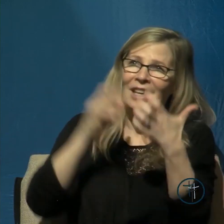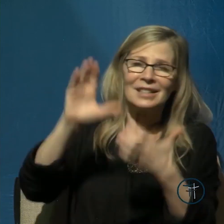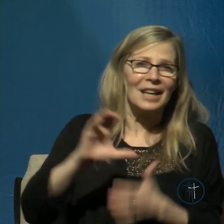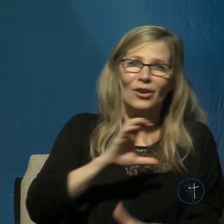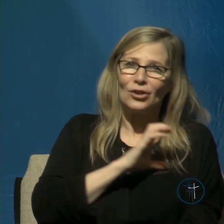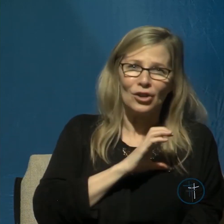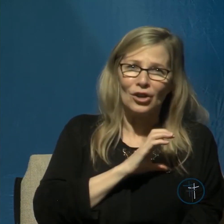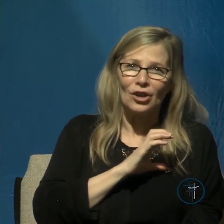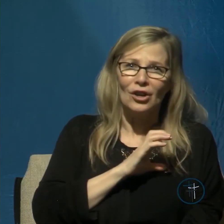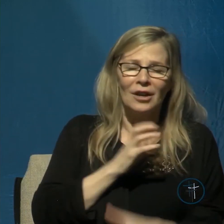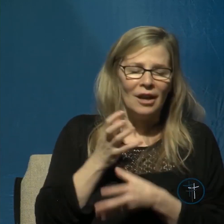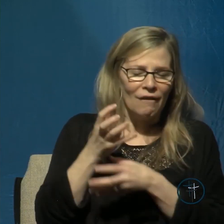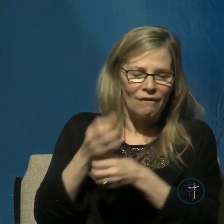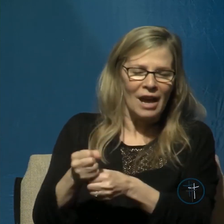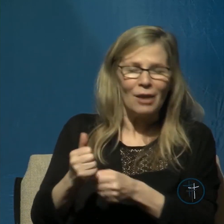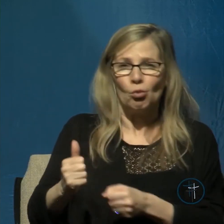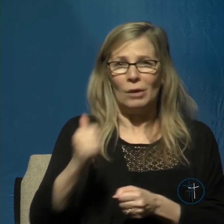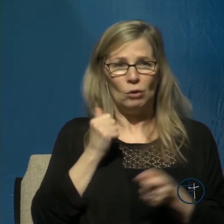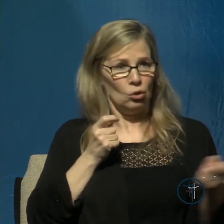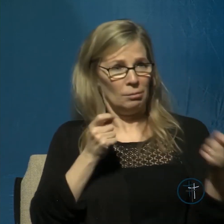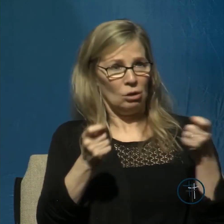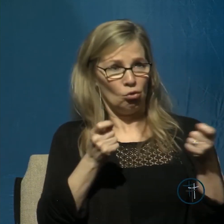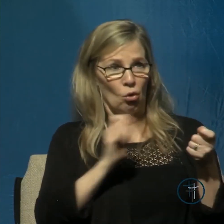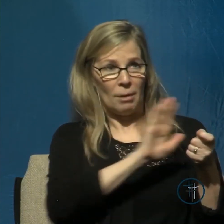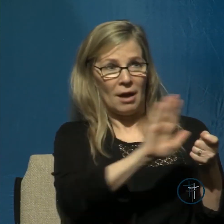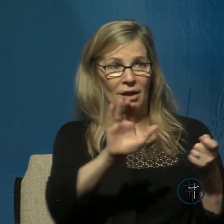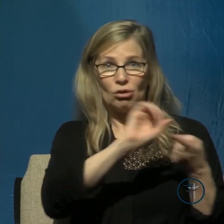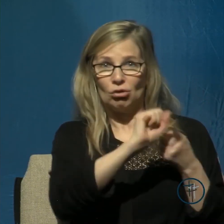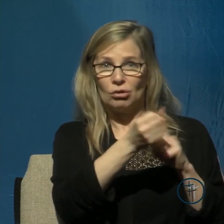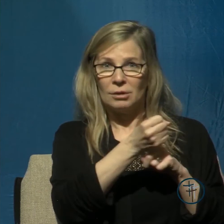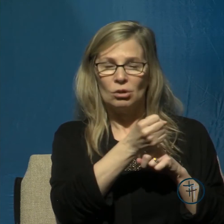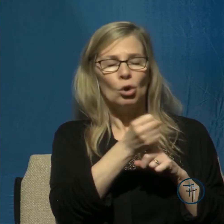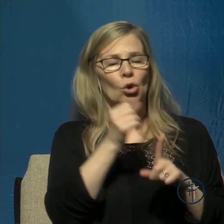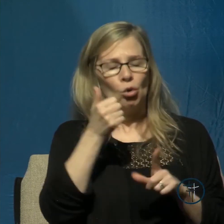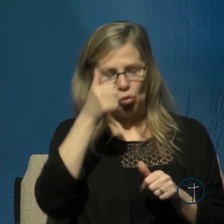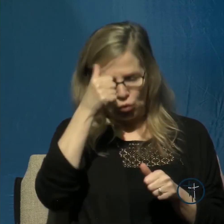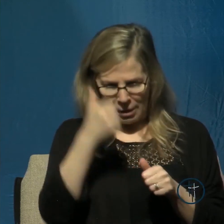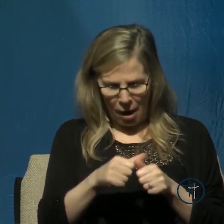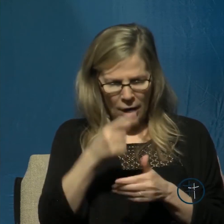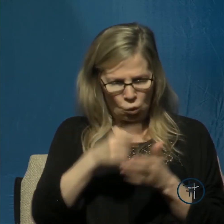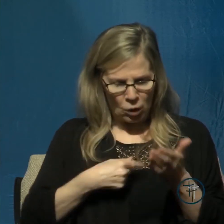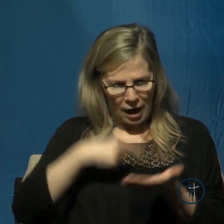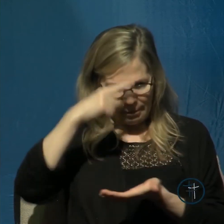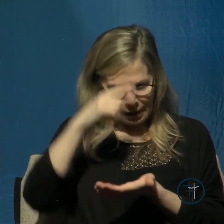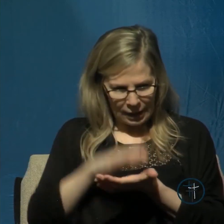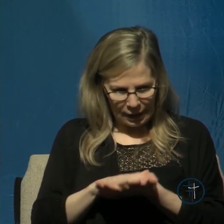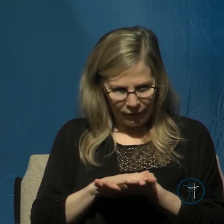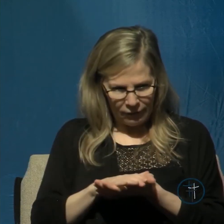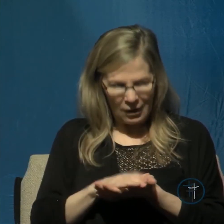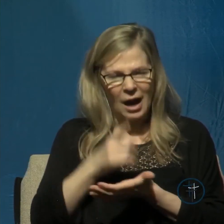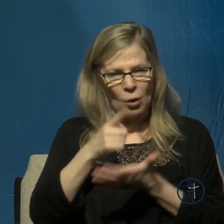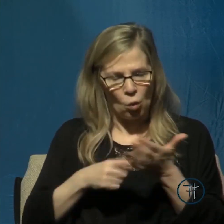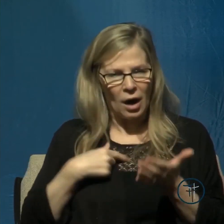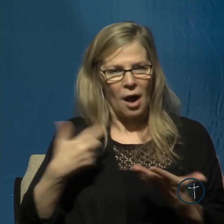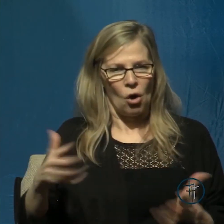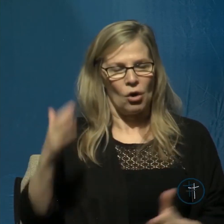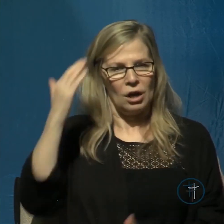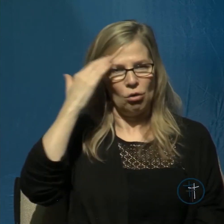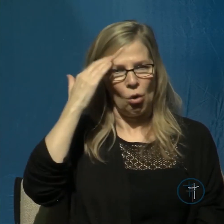having refused to be controlled by circumstances reminds itself of what it believes and what it knows end of quote